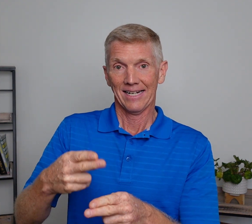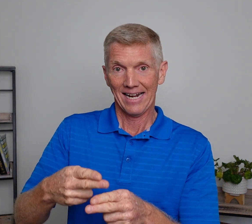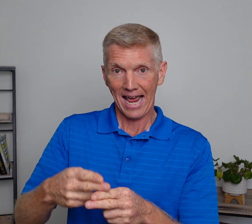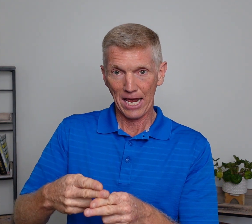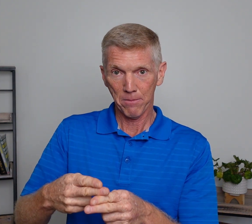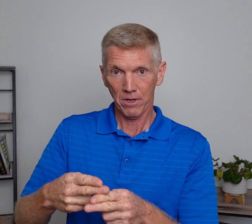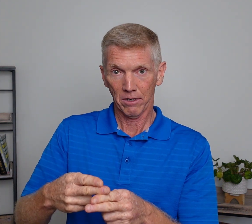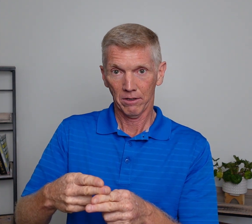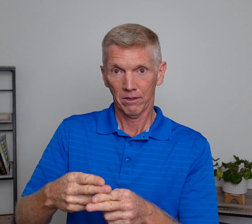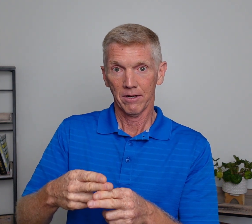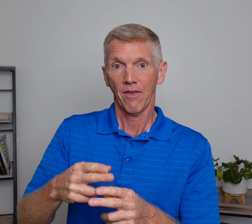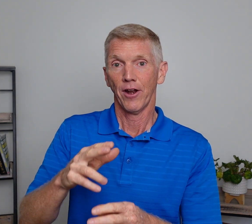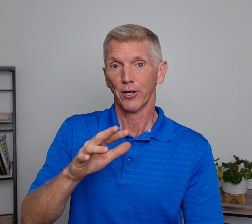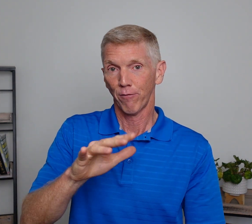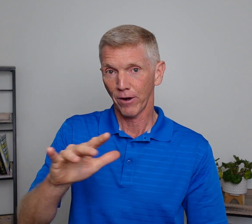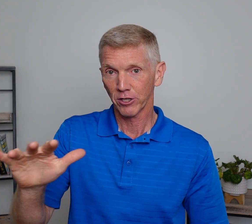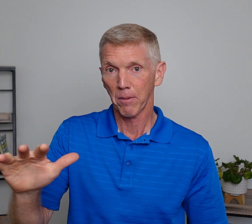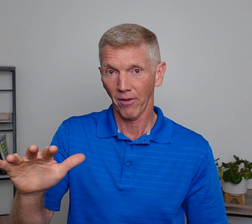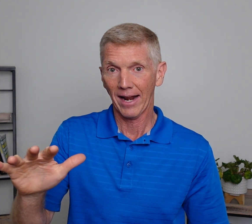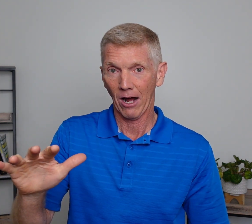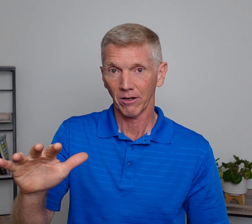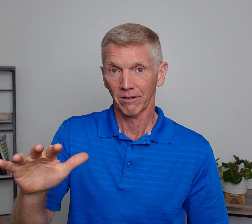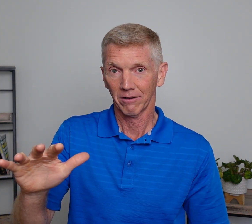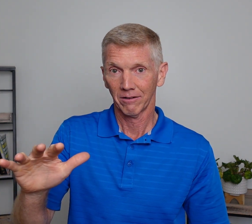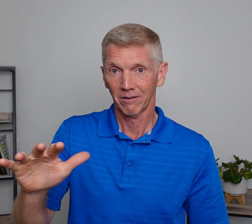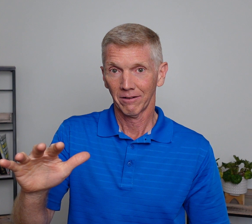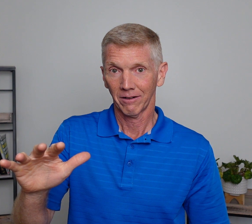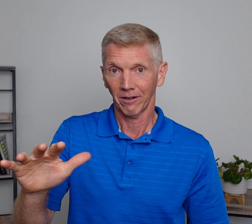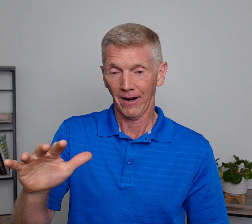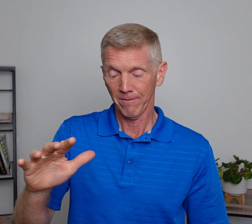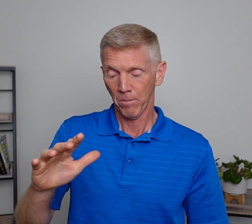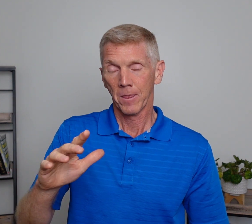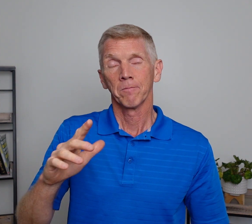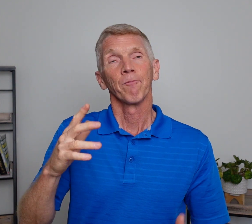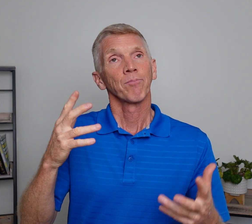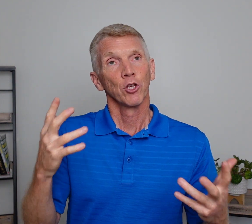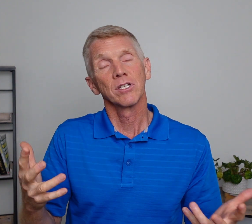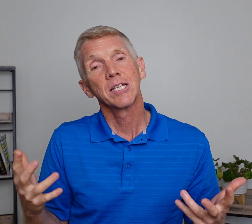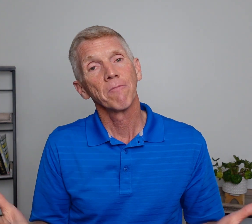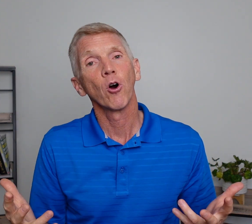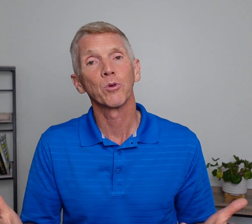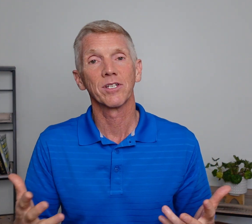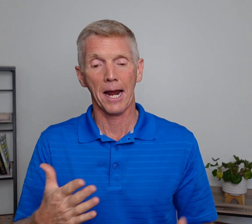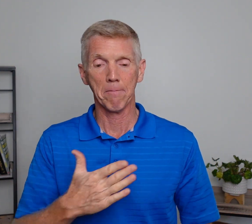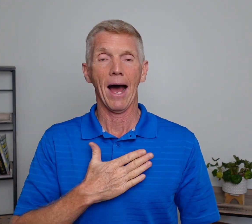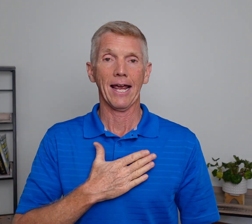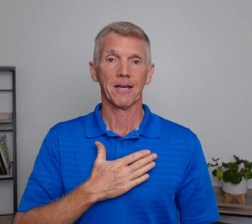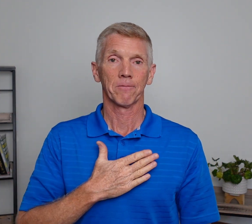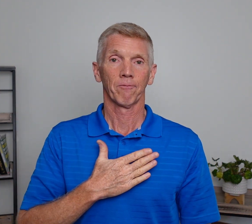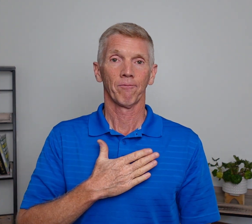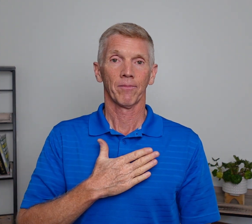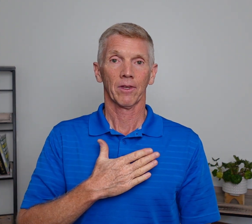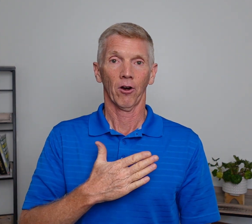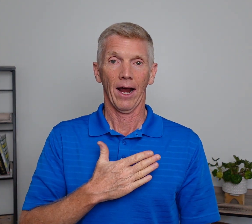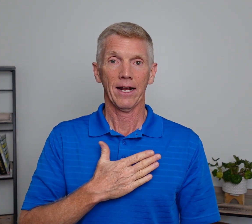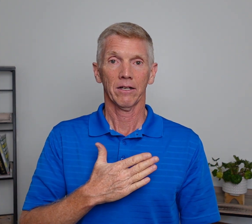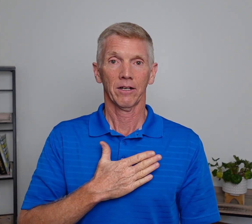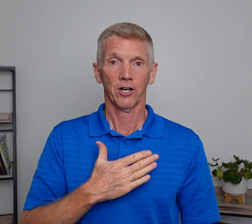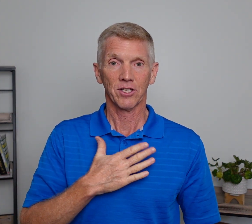name. Then you're going to fingerspell that out, all right? You'll see some folks will sign my, all right? Here's the